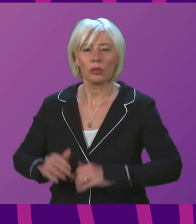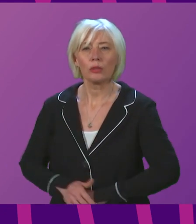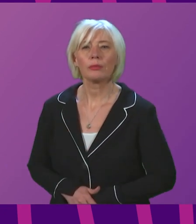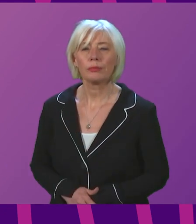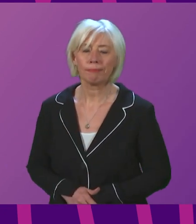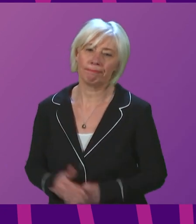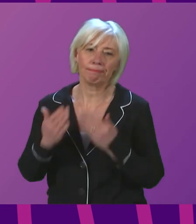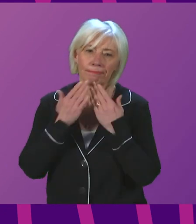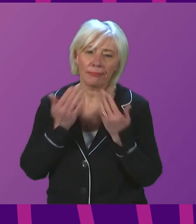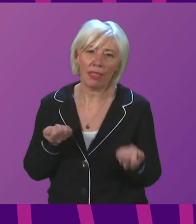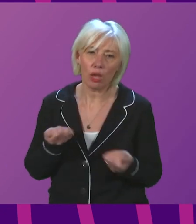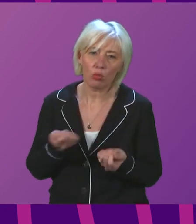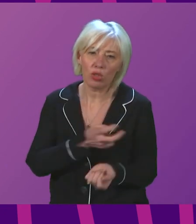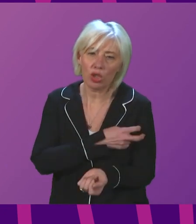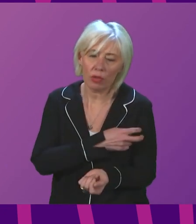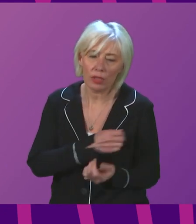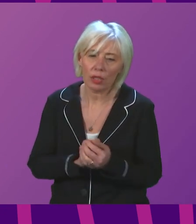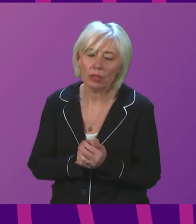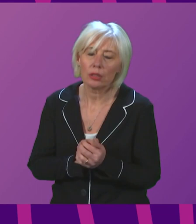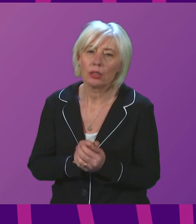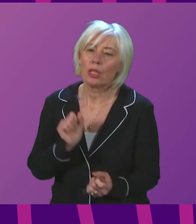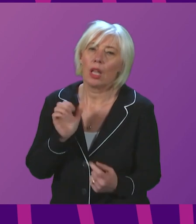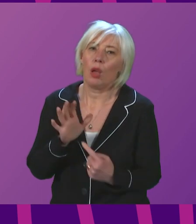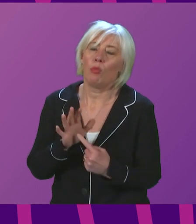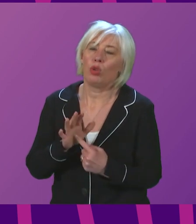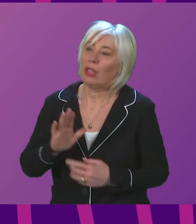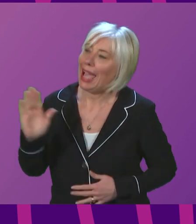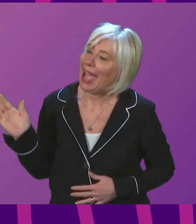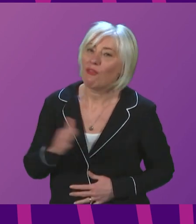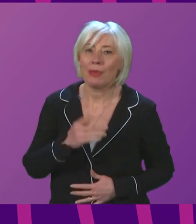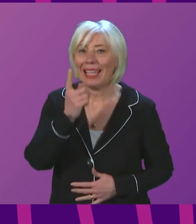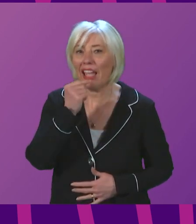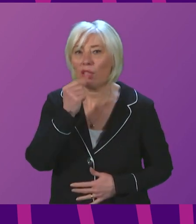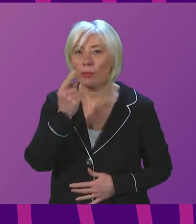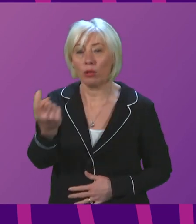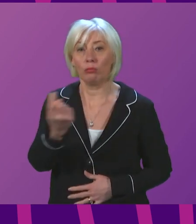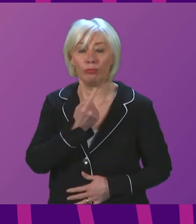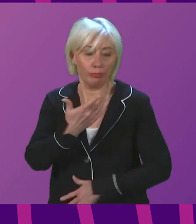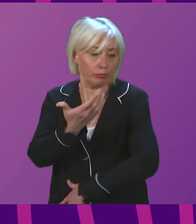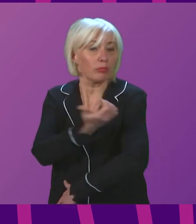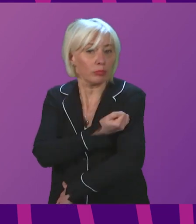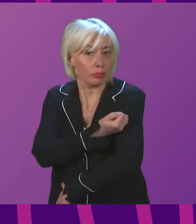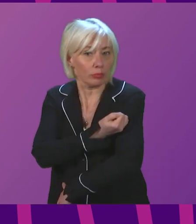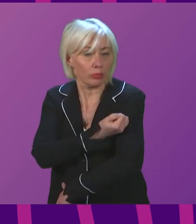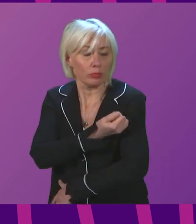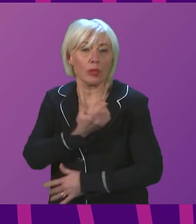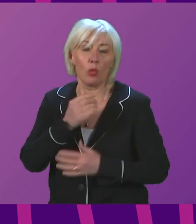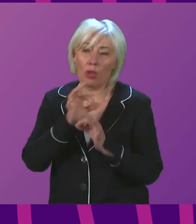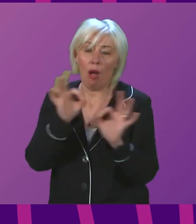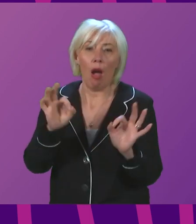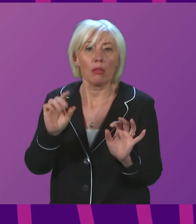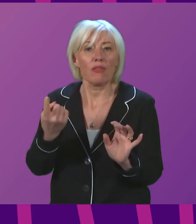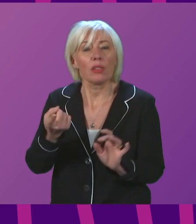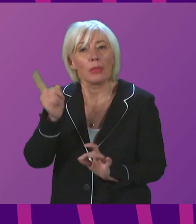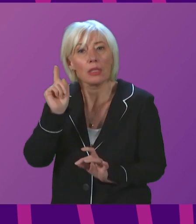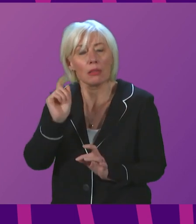Thank you, Presiding Officer. It is so important that everyone eligible comes forward for vaccination, so I would like to ask the First